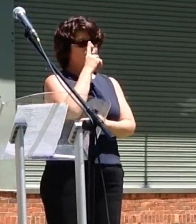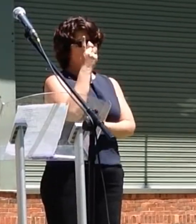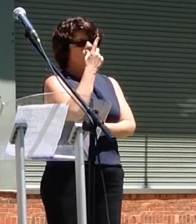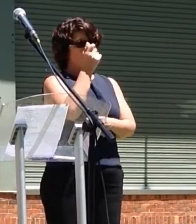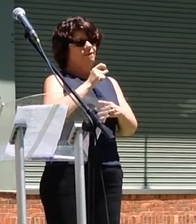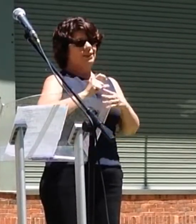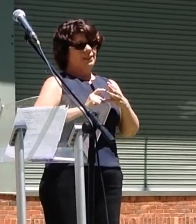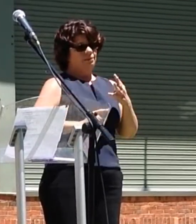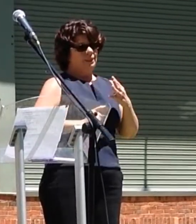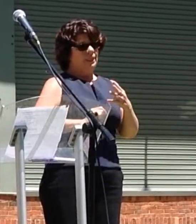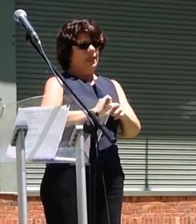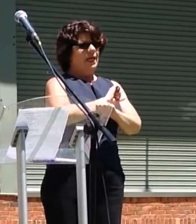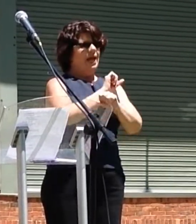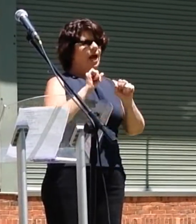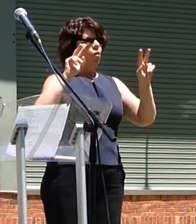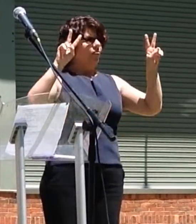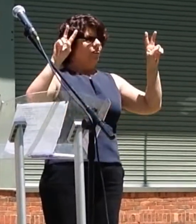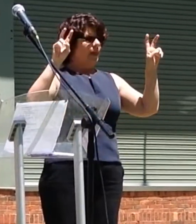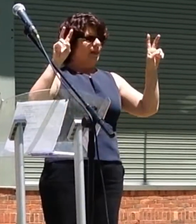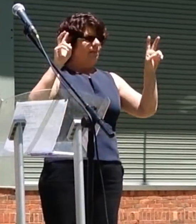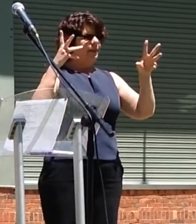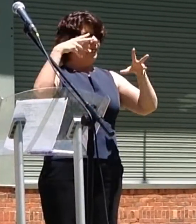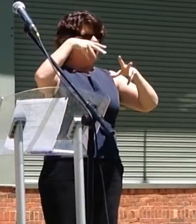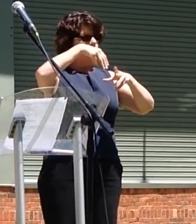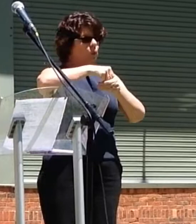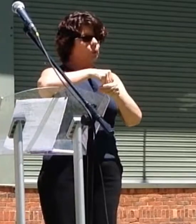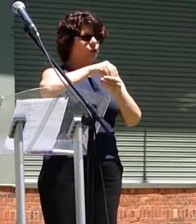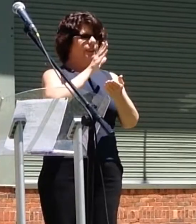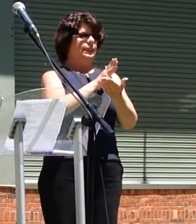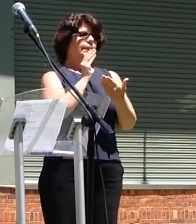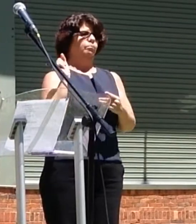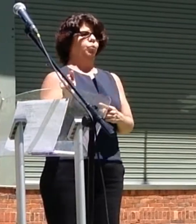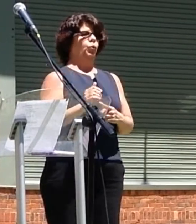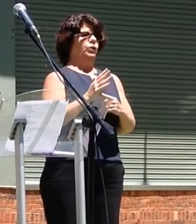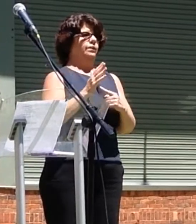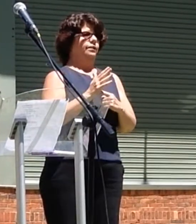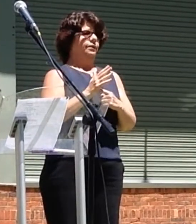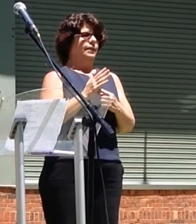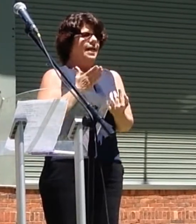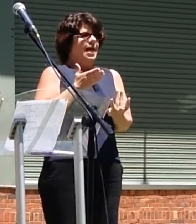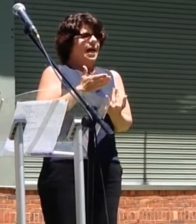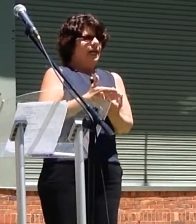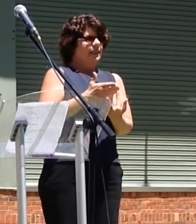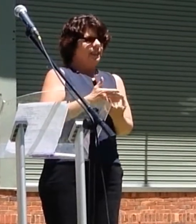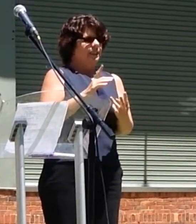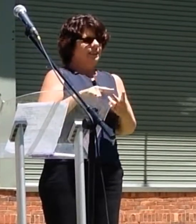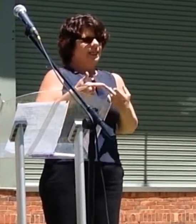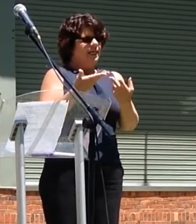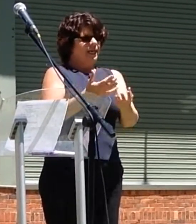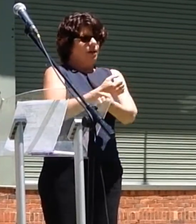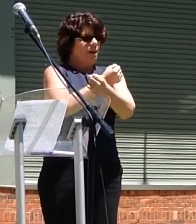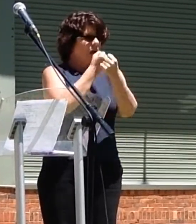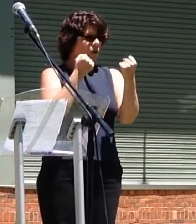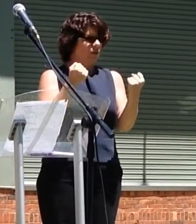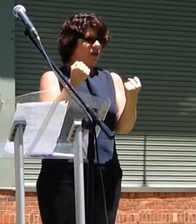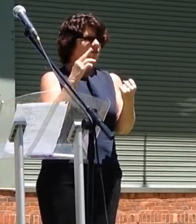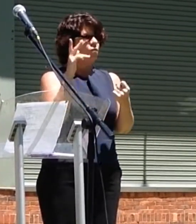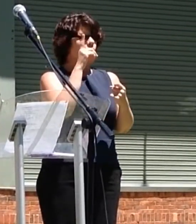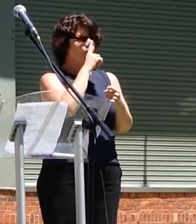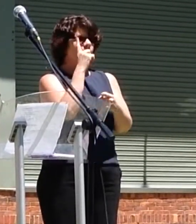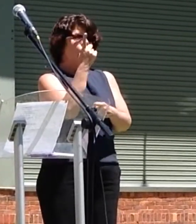2015. Inclusion matters. Access and empowerment for people of all abilities.